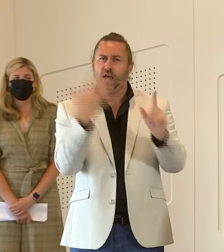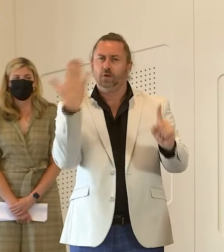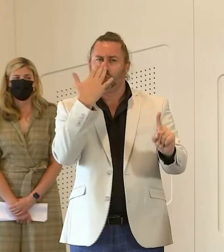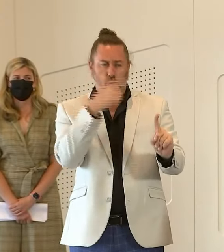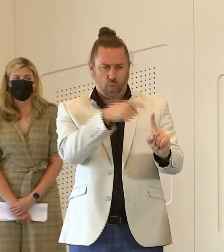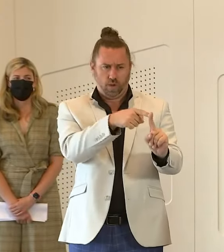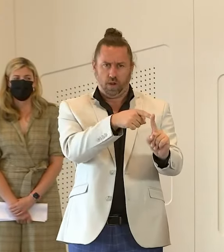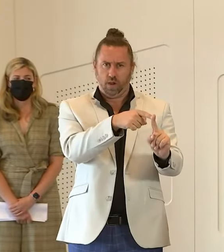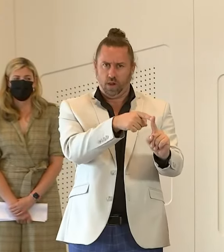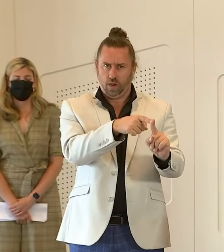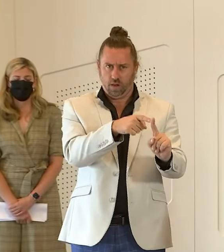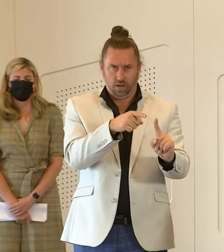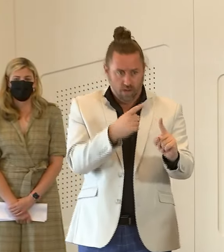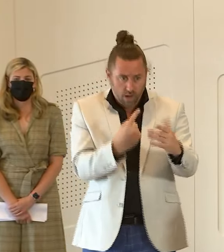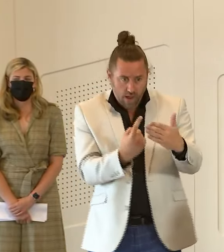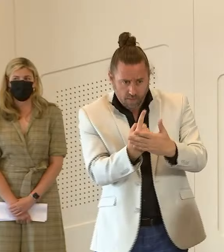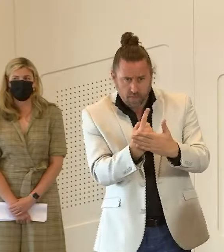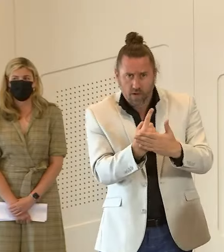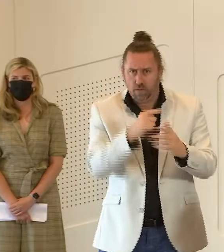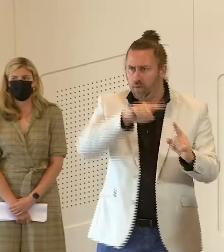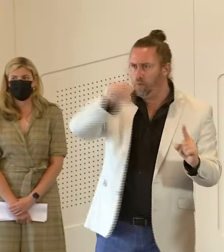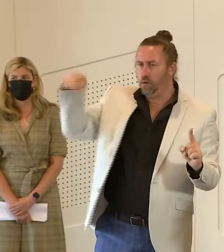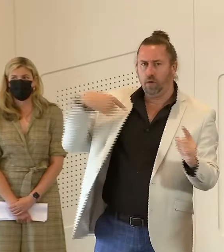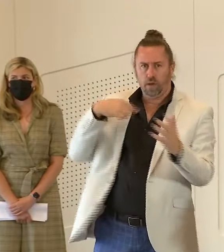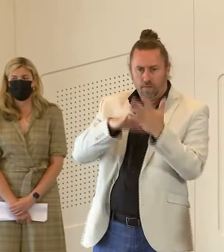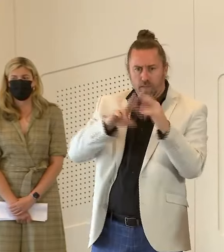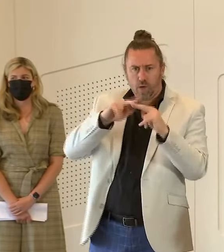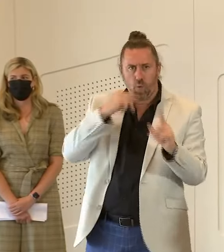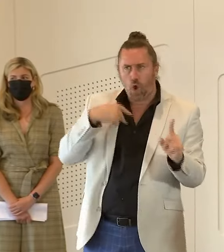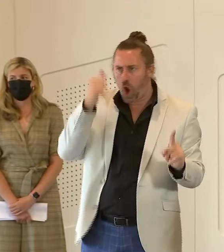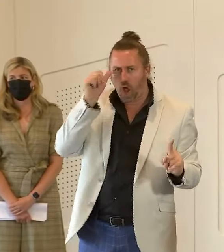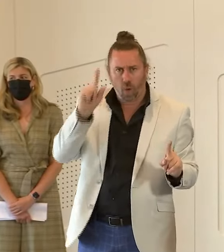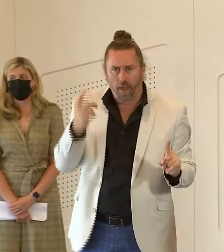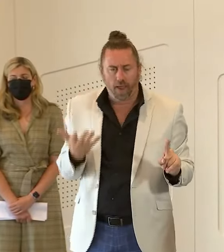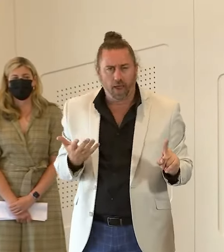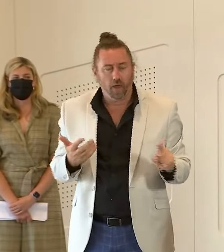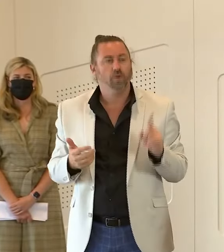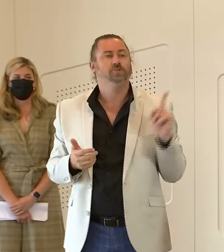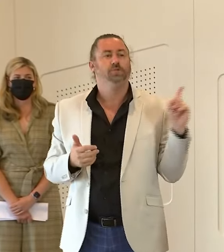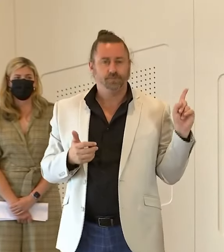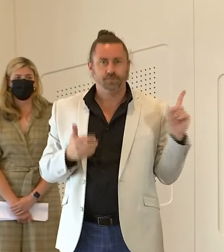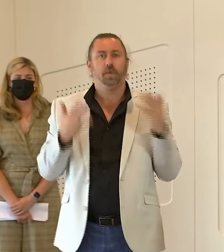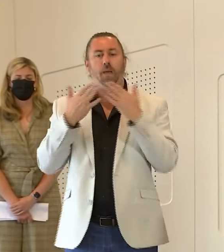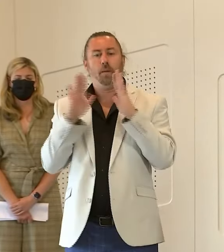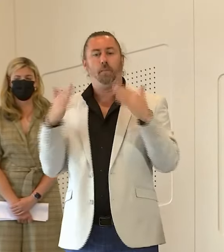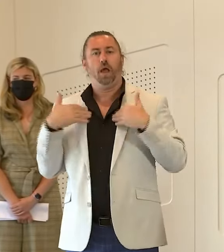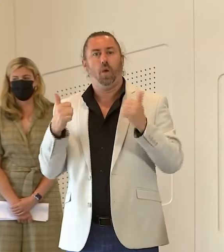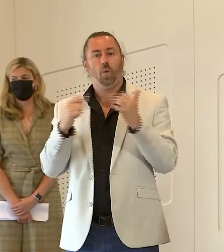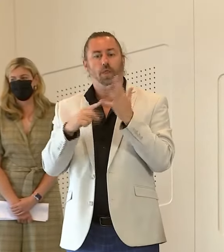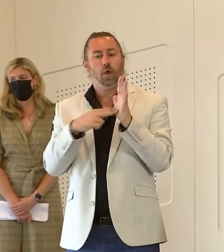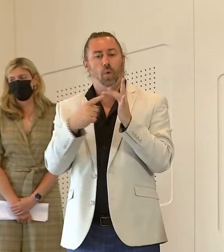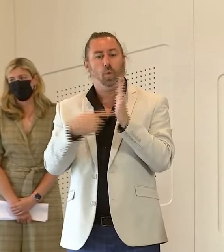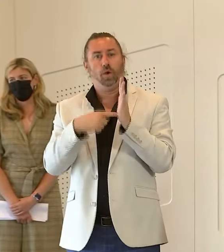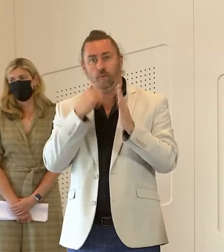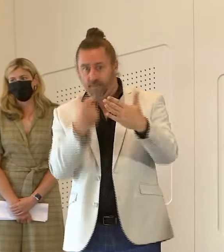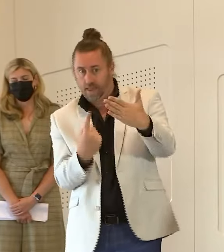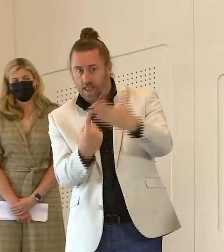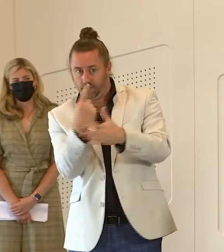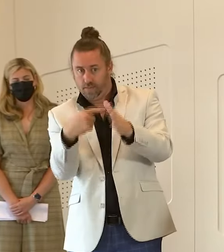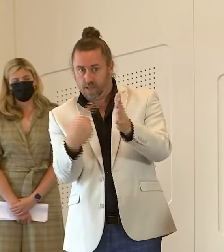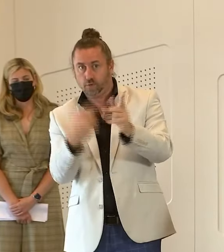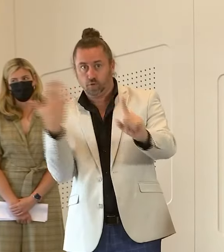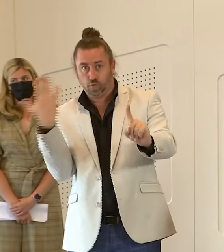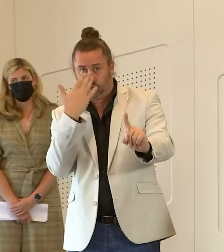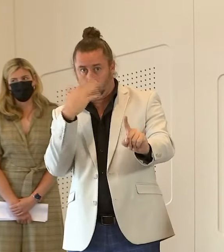yes so the public health unit will work with each individual school where there is an outbreak so again it'll depend on whether that child